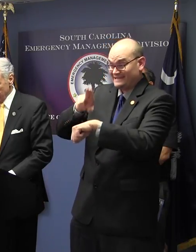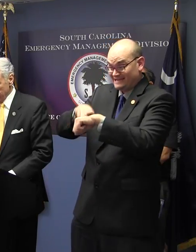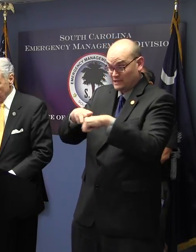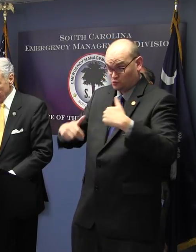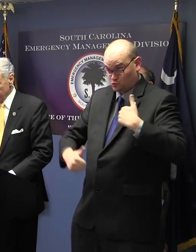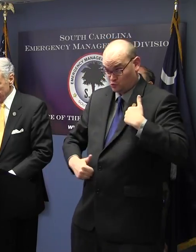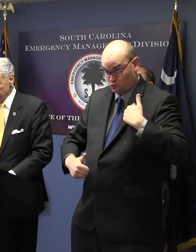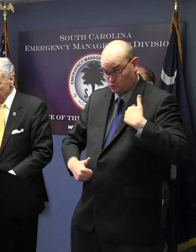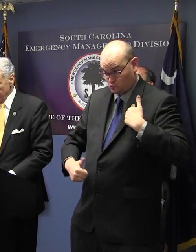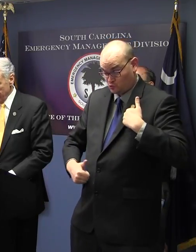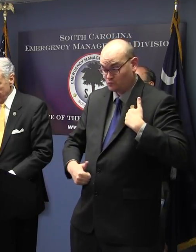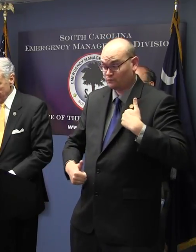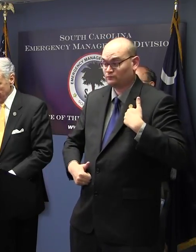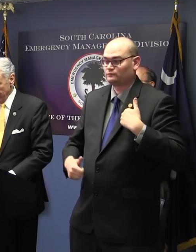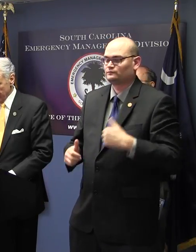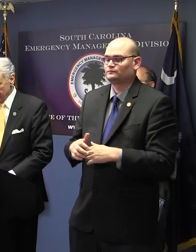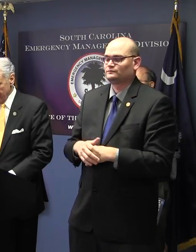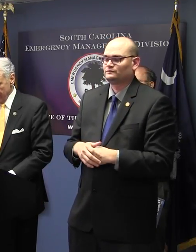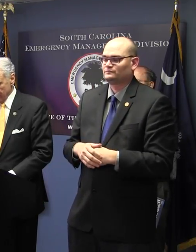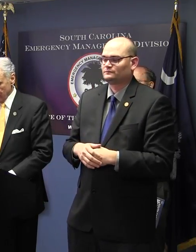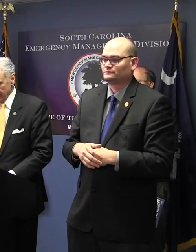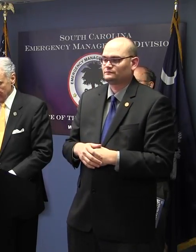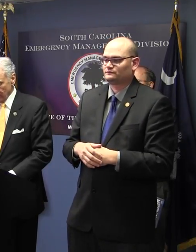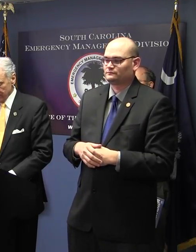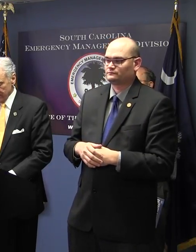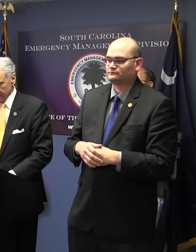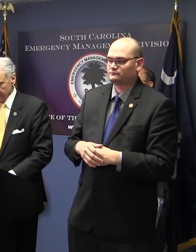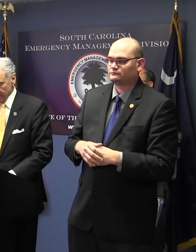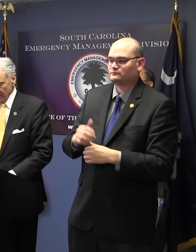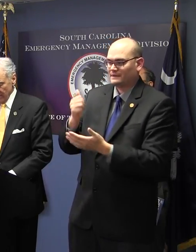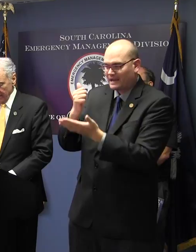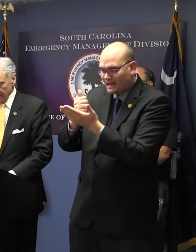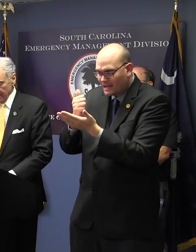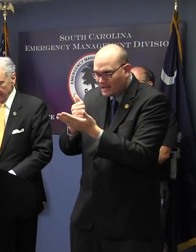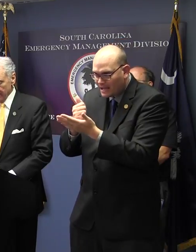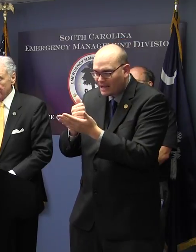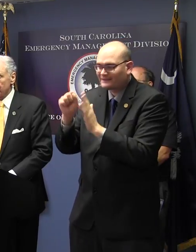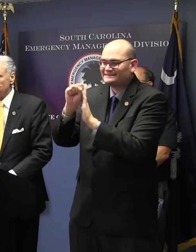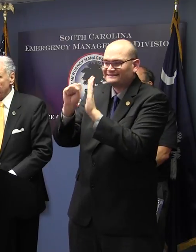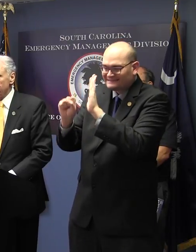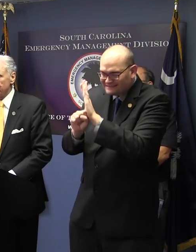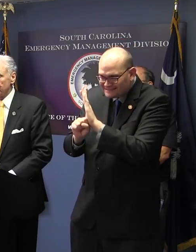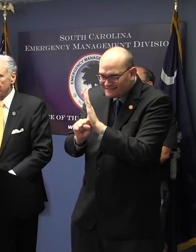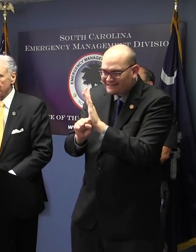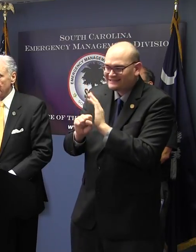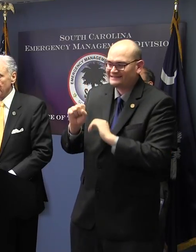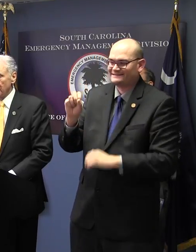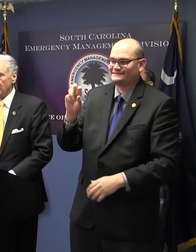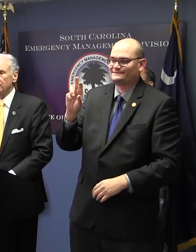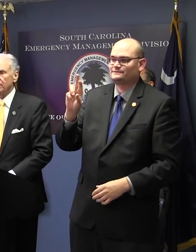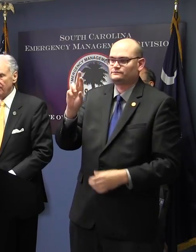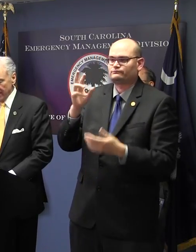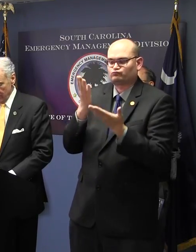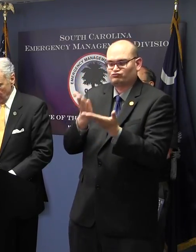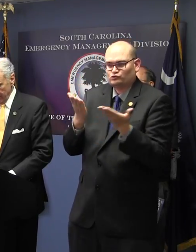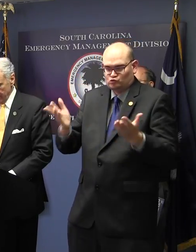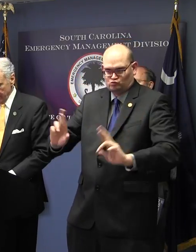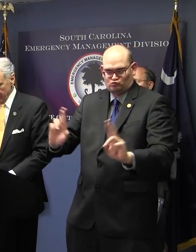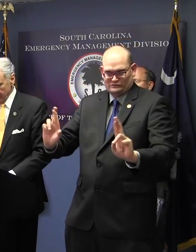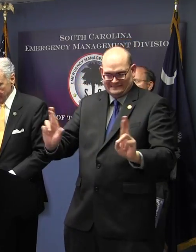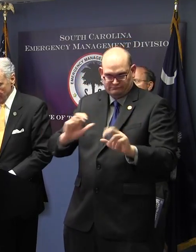-position resources, move people, and stage resources in anticipation of